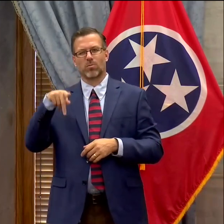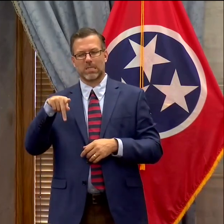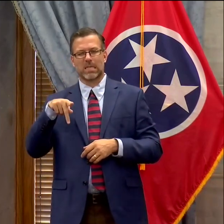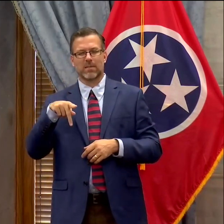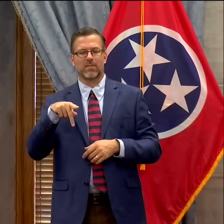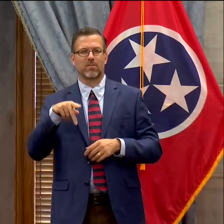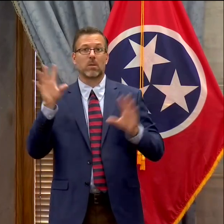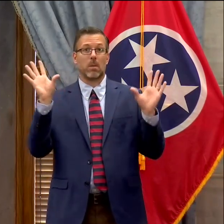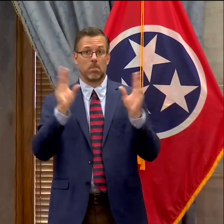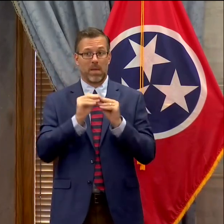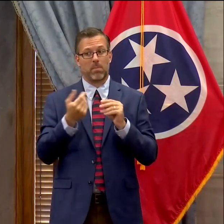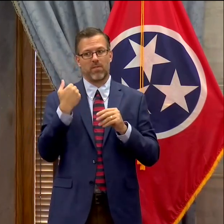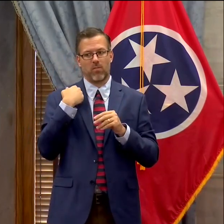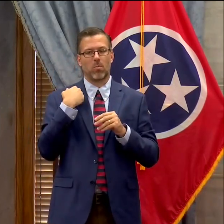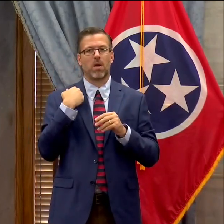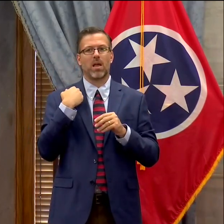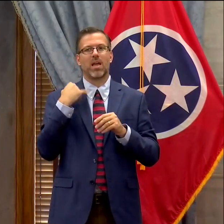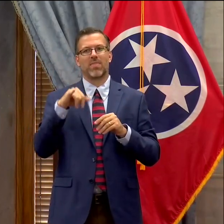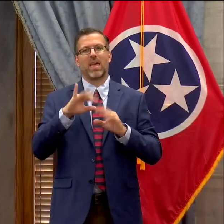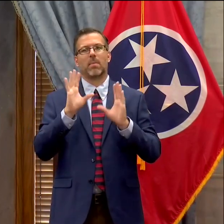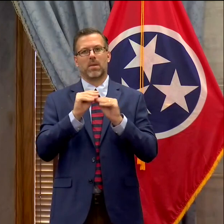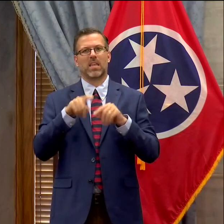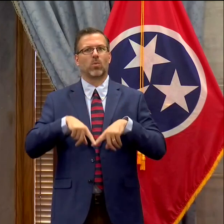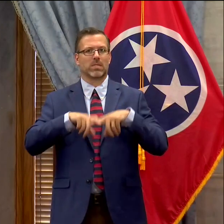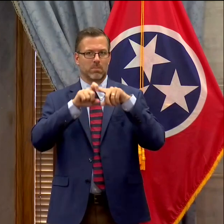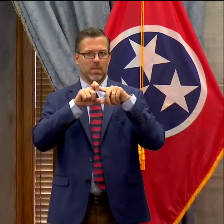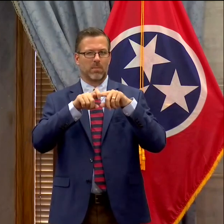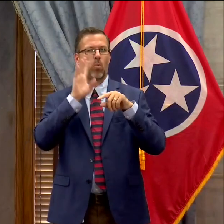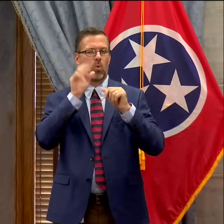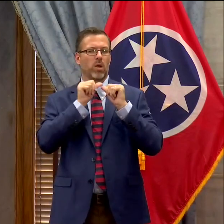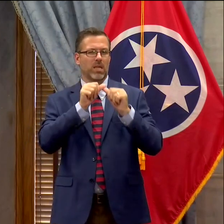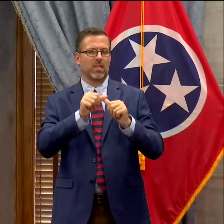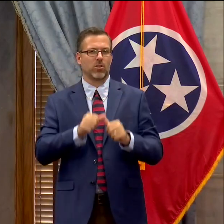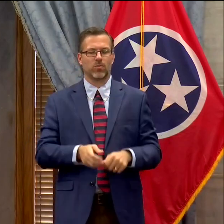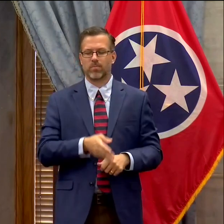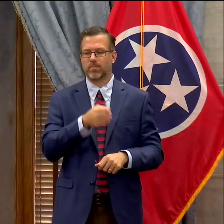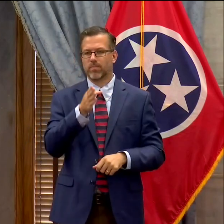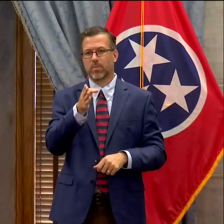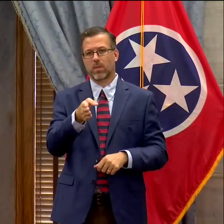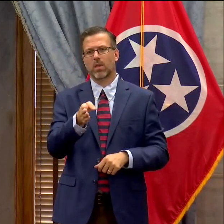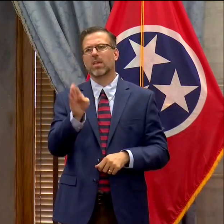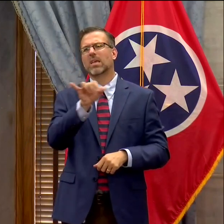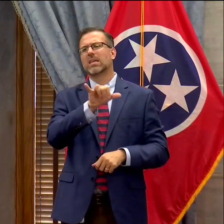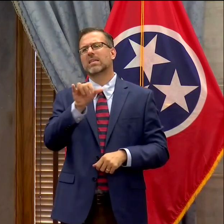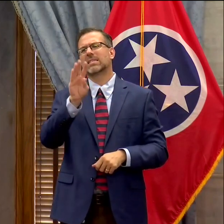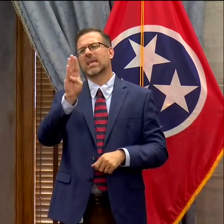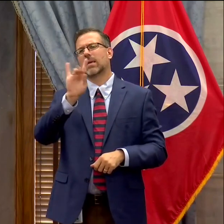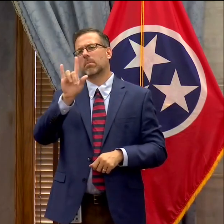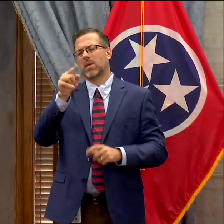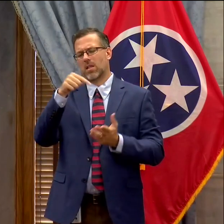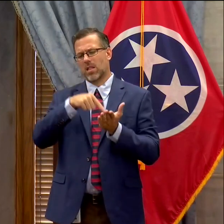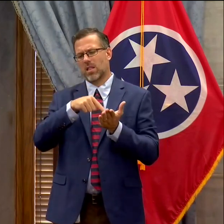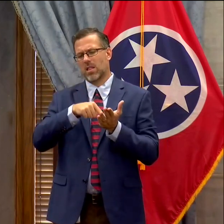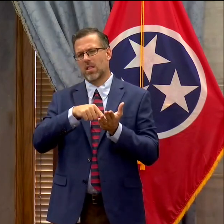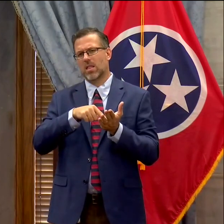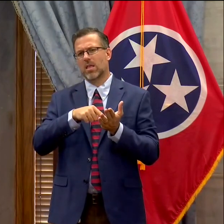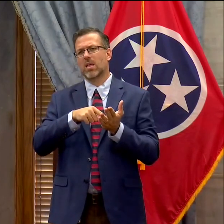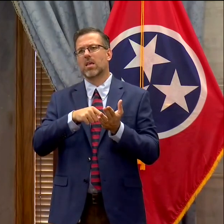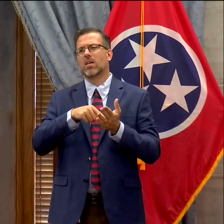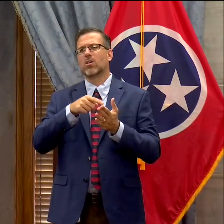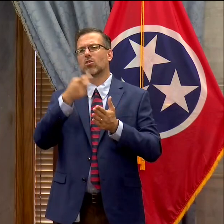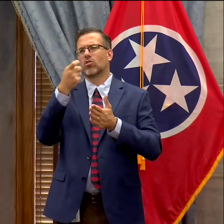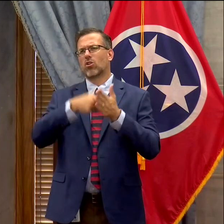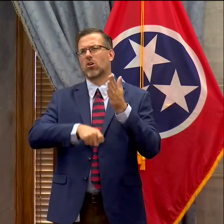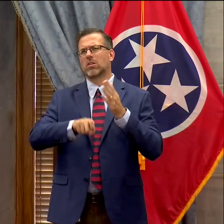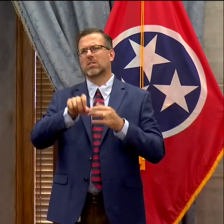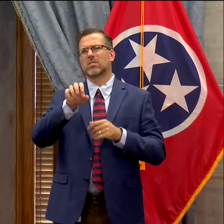we'll continue down that path. Yeah. And one more thing on that on that bill. I believe it has a fiscal impact of